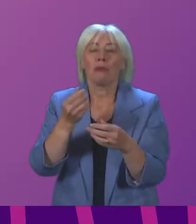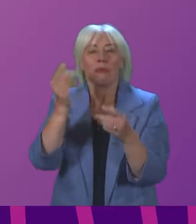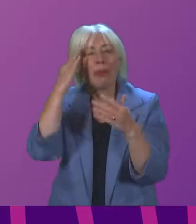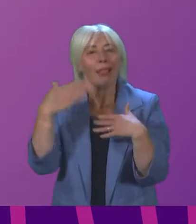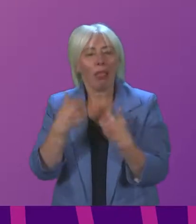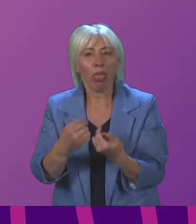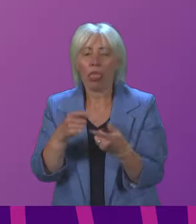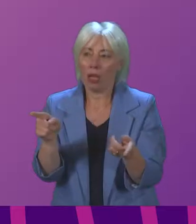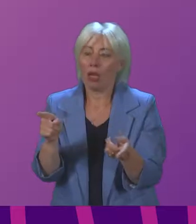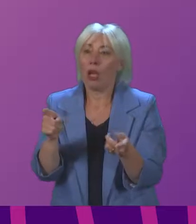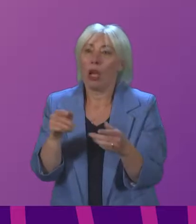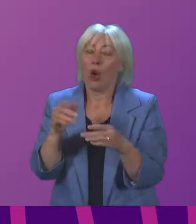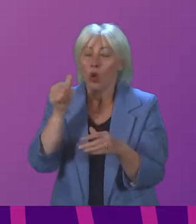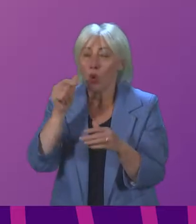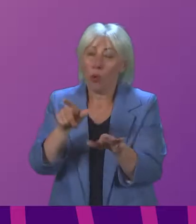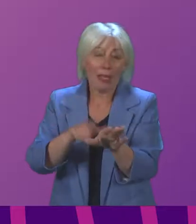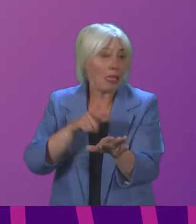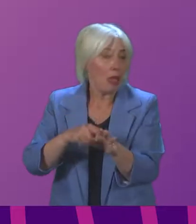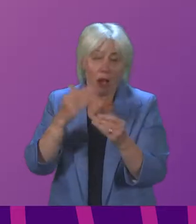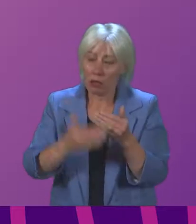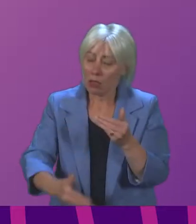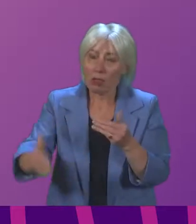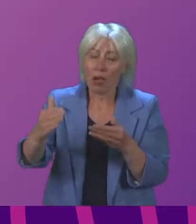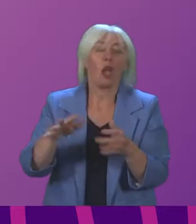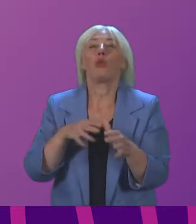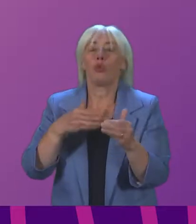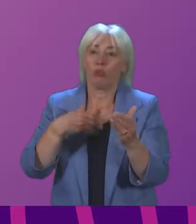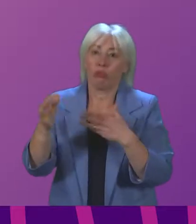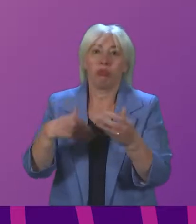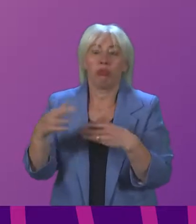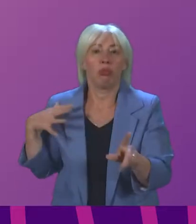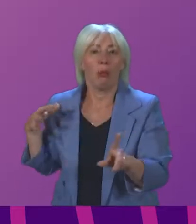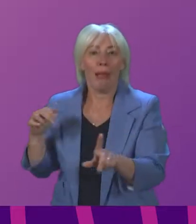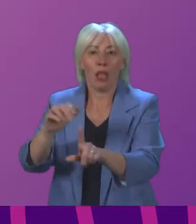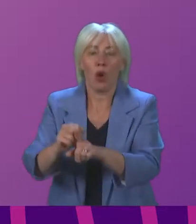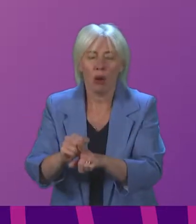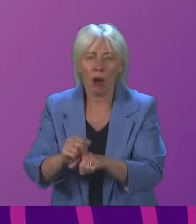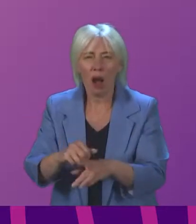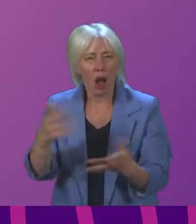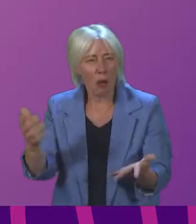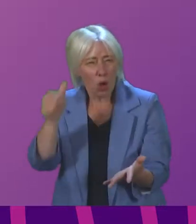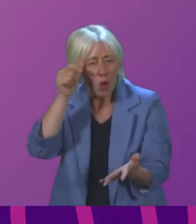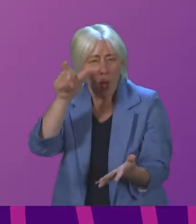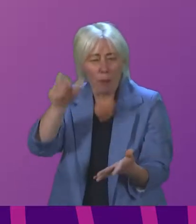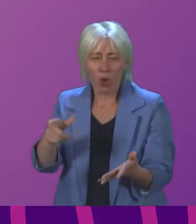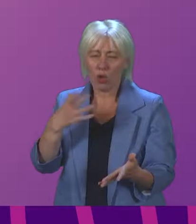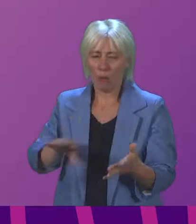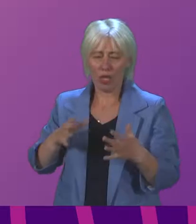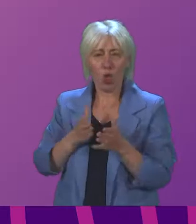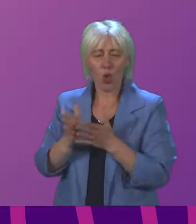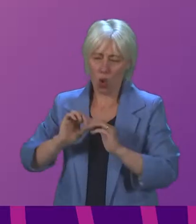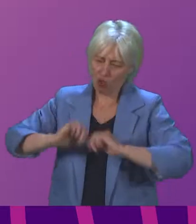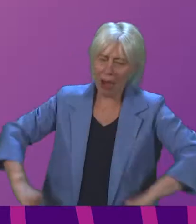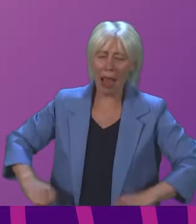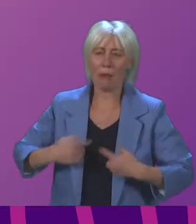know that it is likely to take years to tackle this backlog. Can you imagine the strain on a survivor of rape having